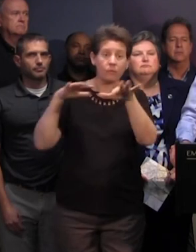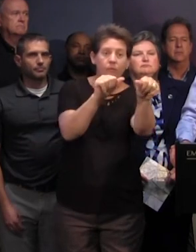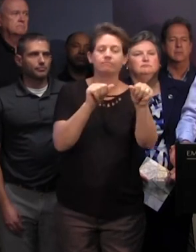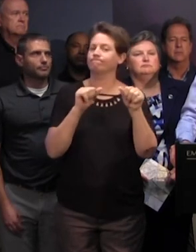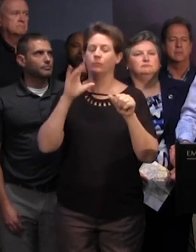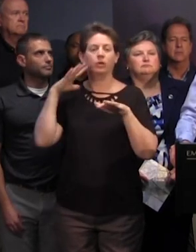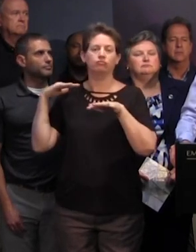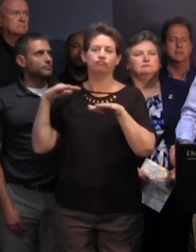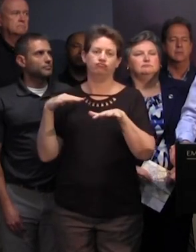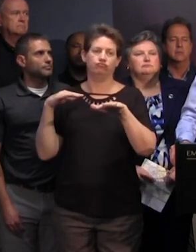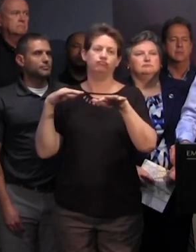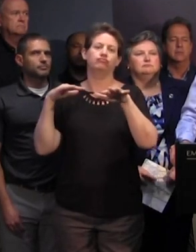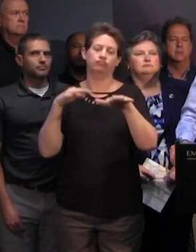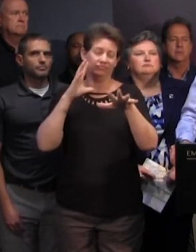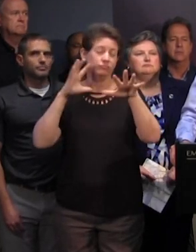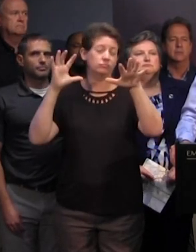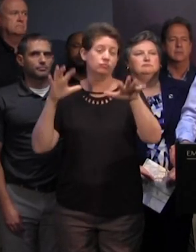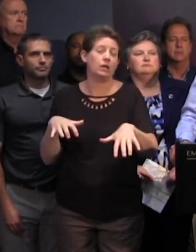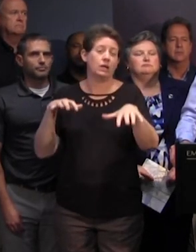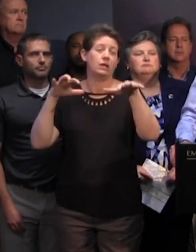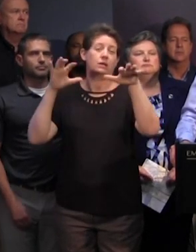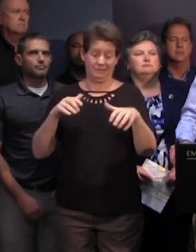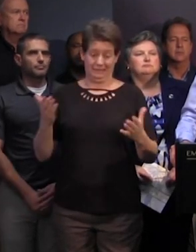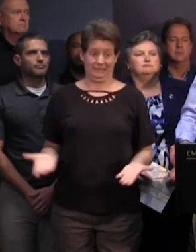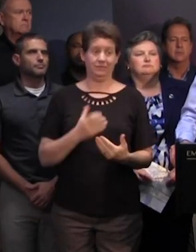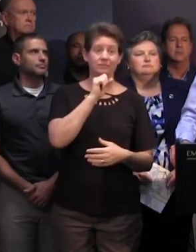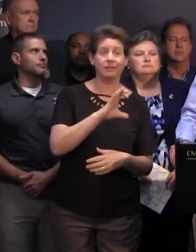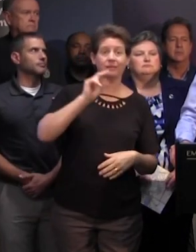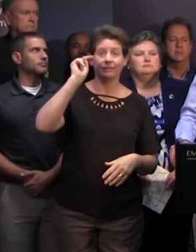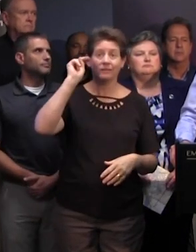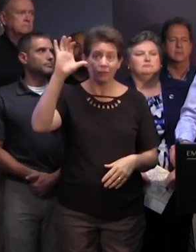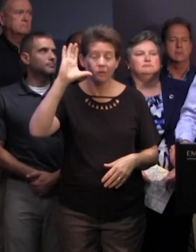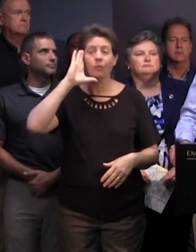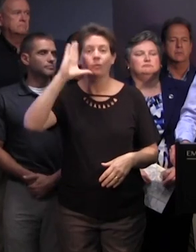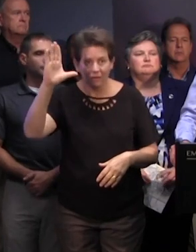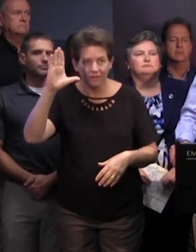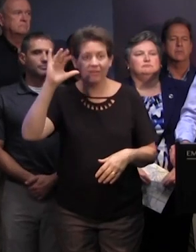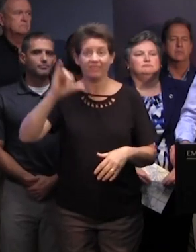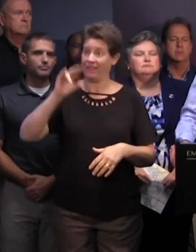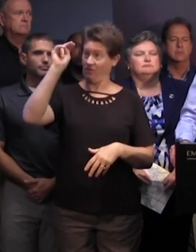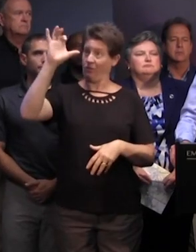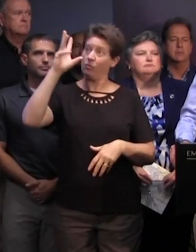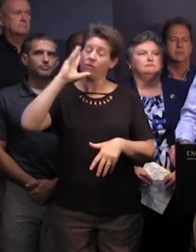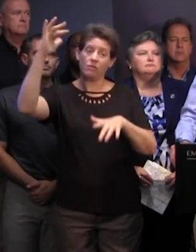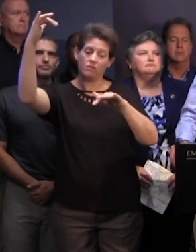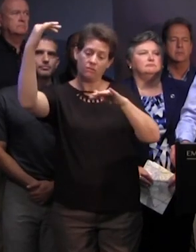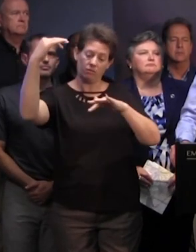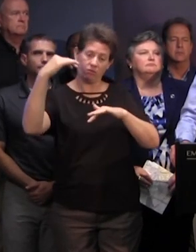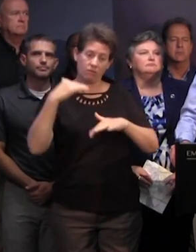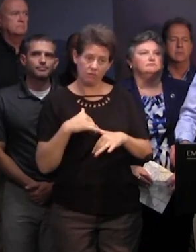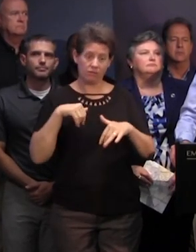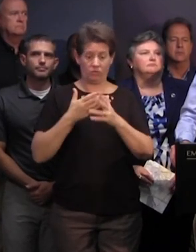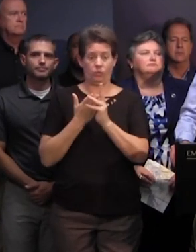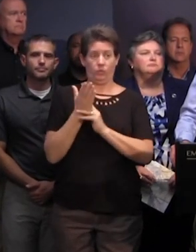ground when it gets there it'll be dumping water on us in north carolina all of which will come flow through south carolina much of what is in north